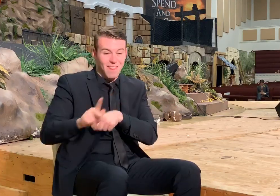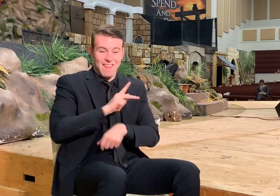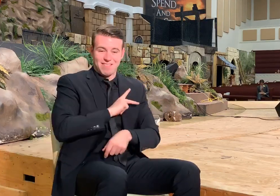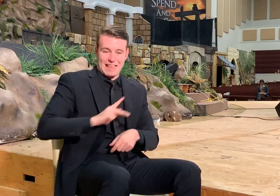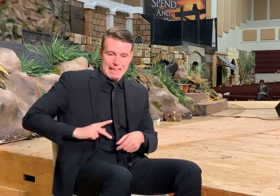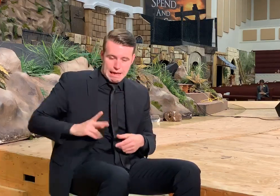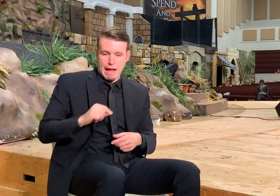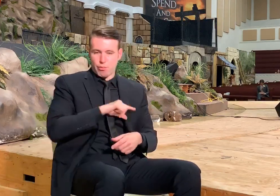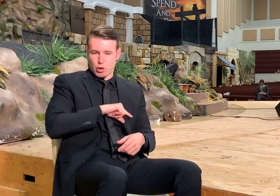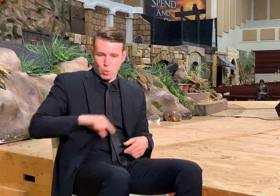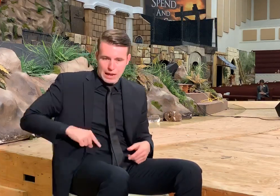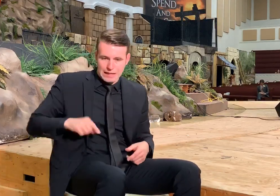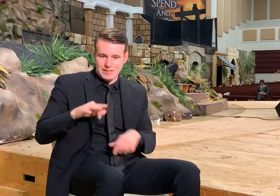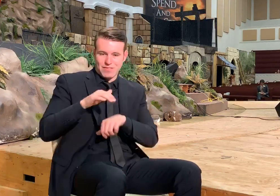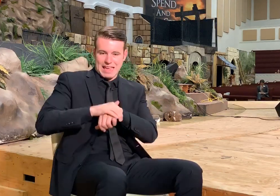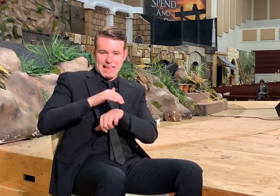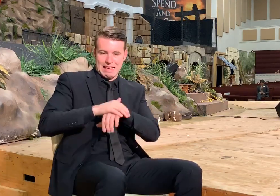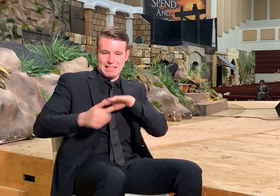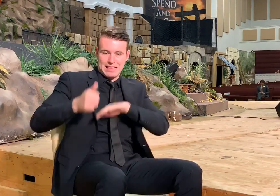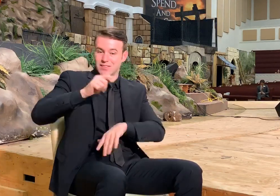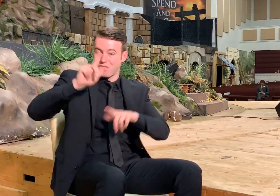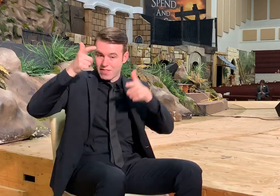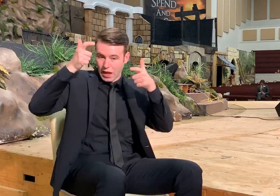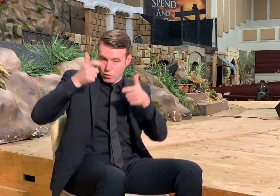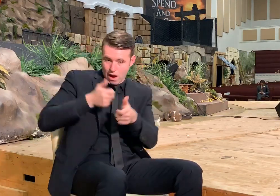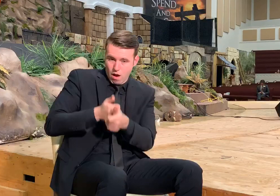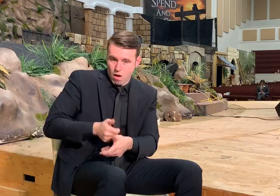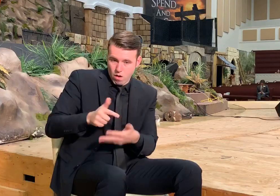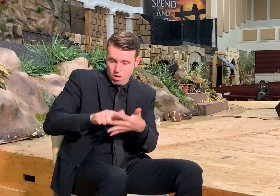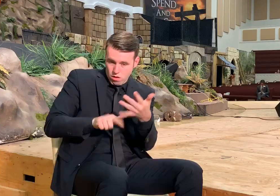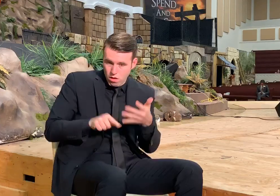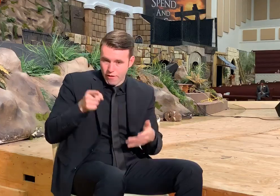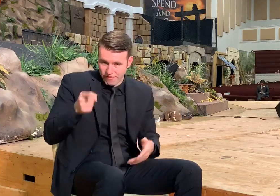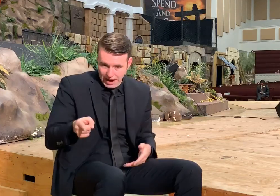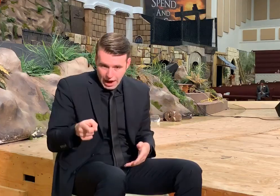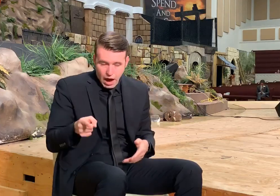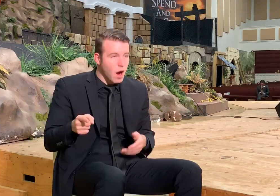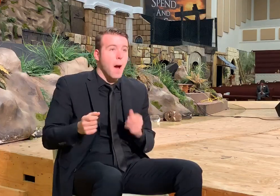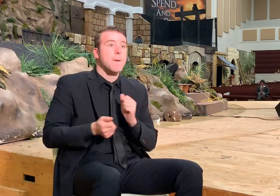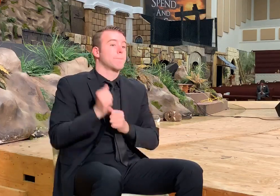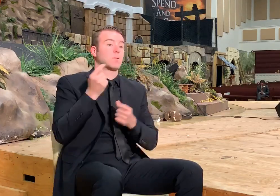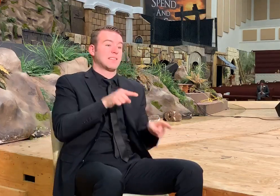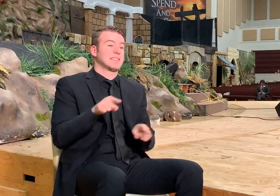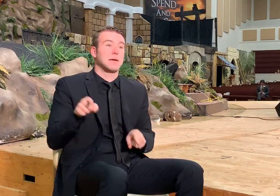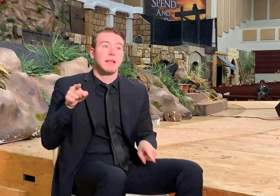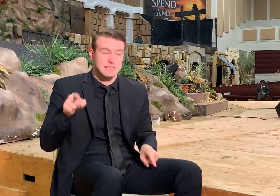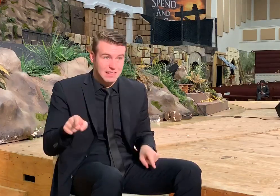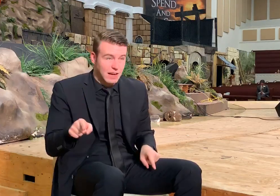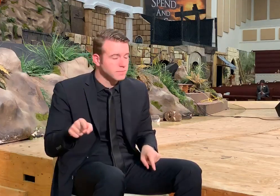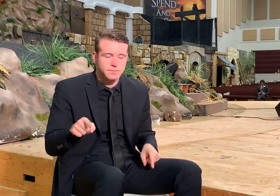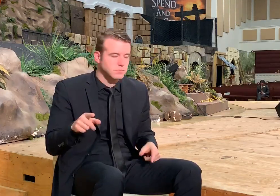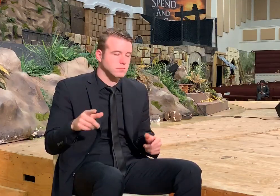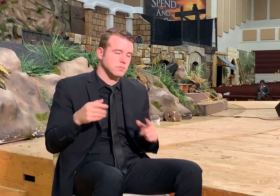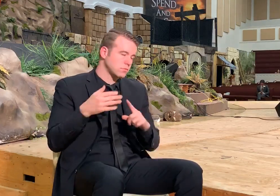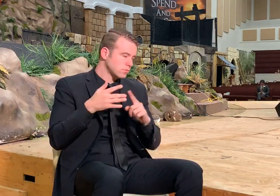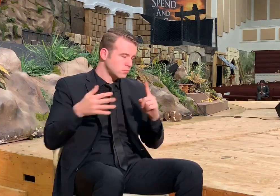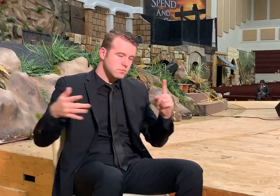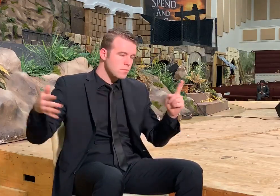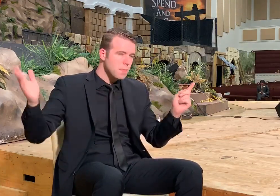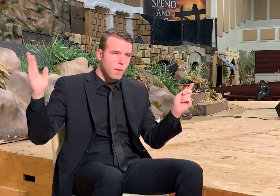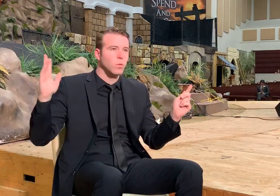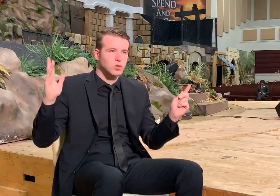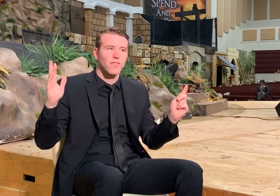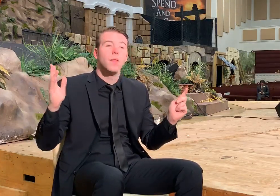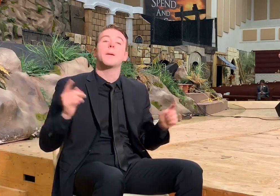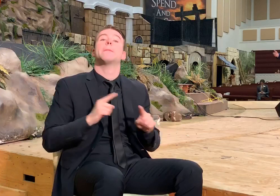and queens of England are crowned. And all the four nations, most of them, take place there. And so forth. And so